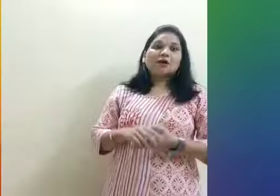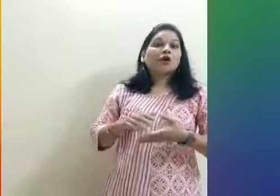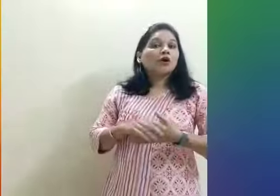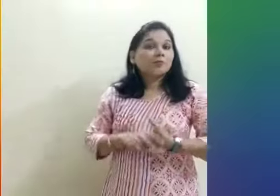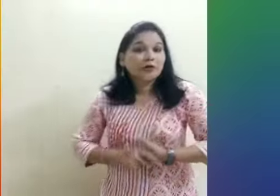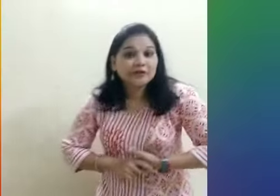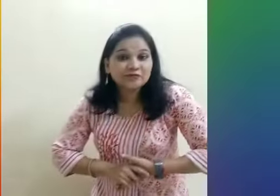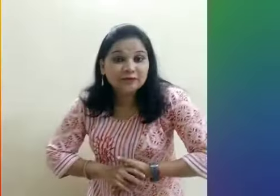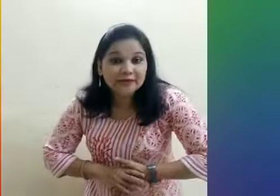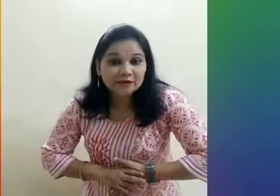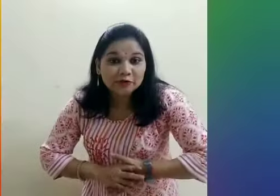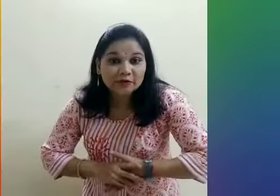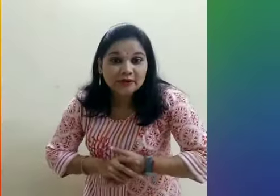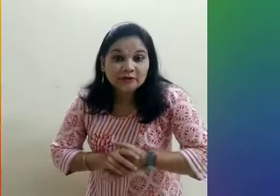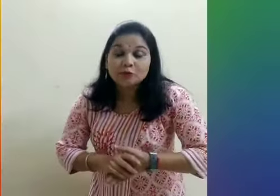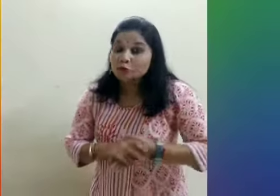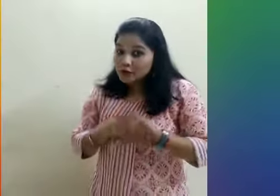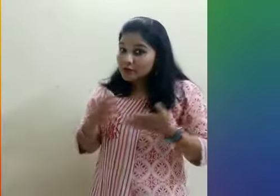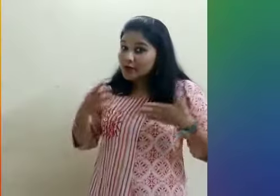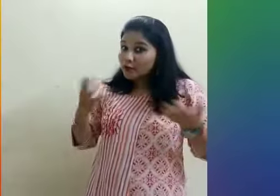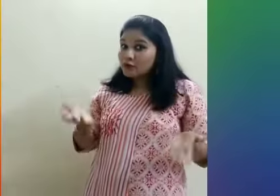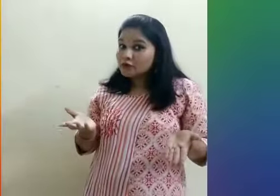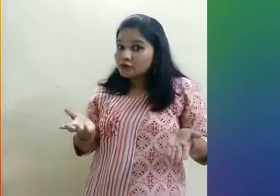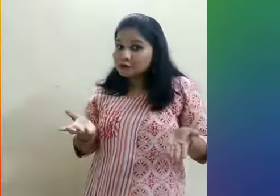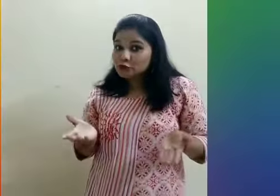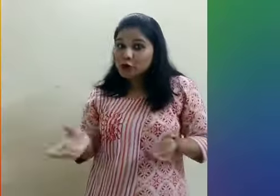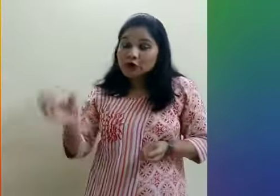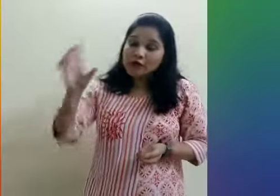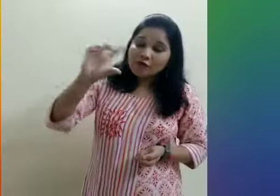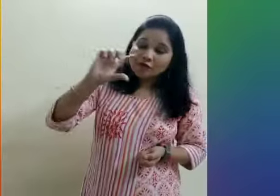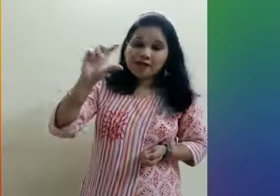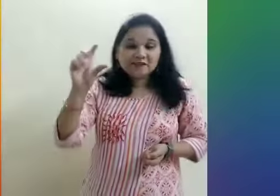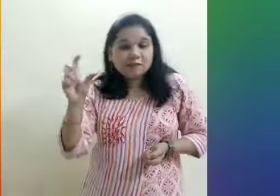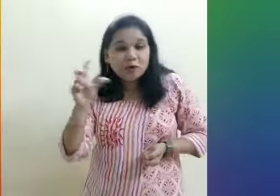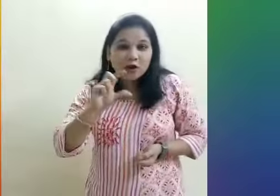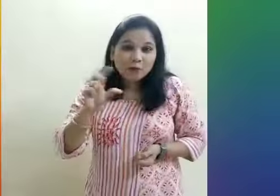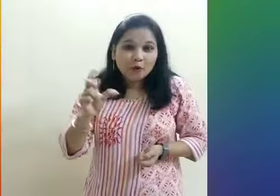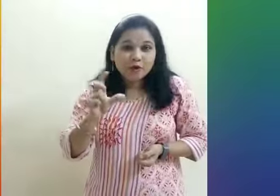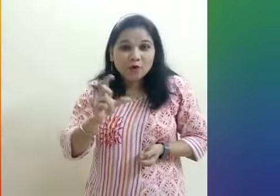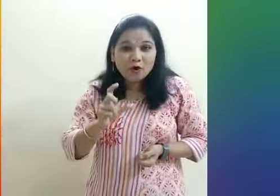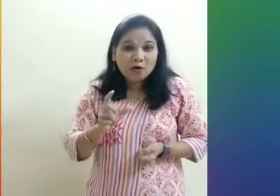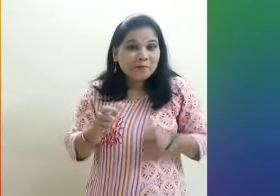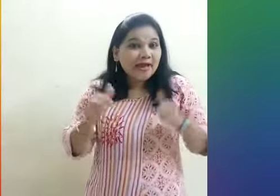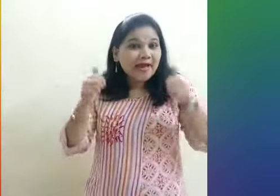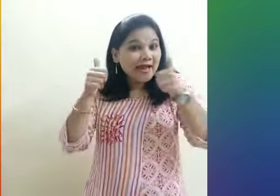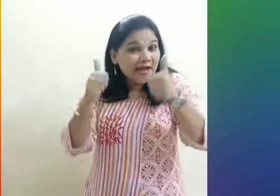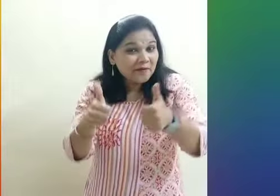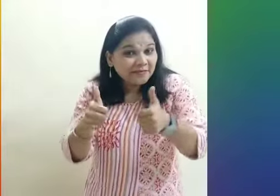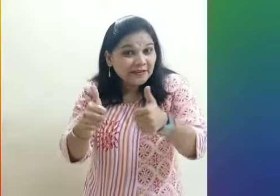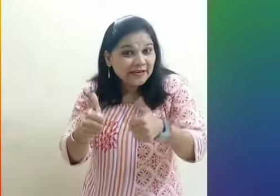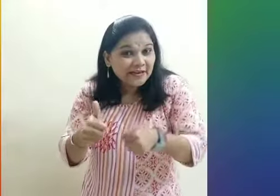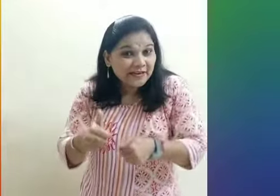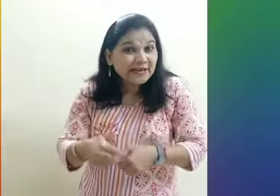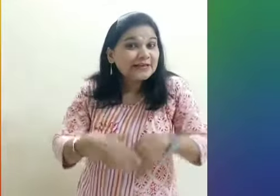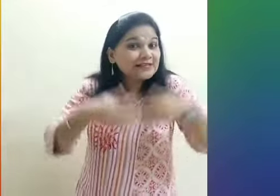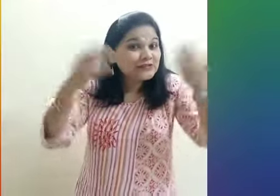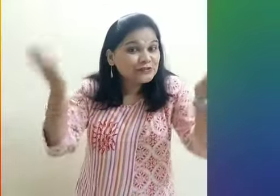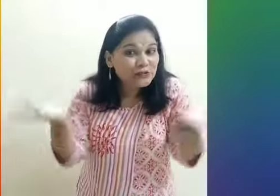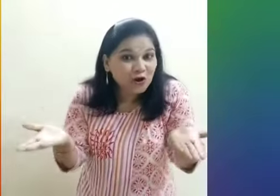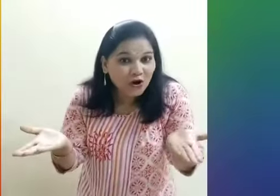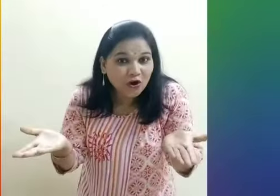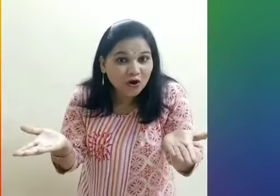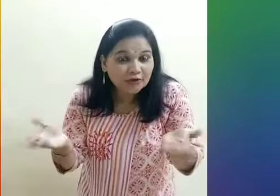Good morning students, today we are going to enjoy one small poem of ABCD